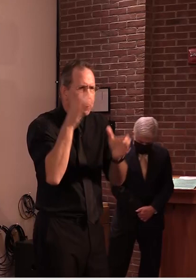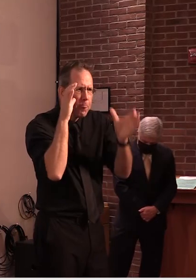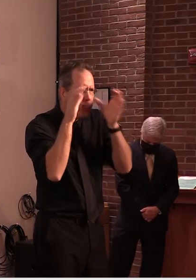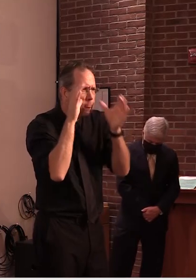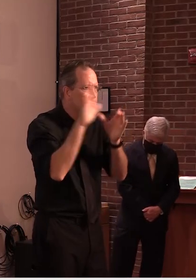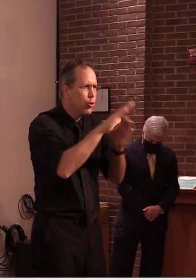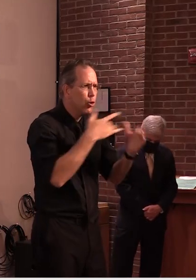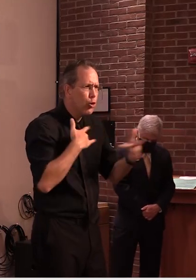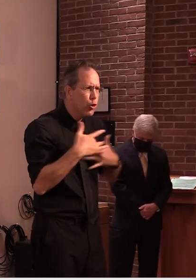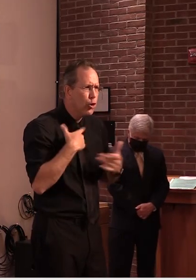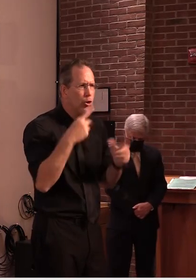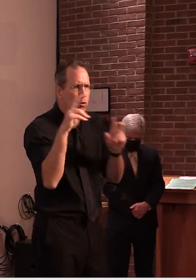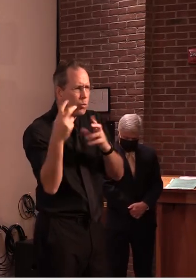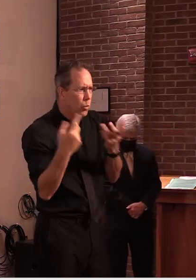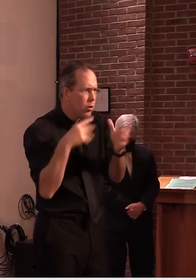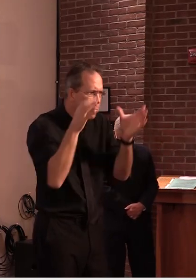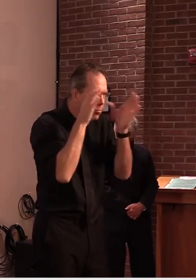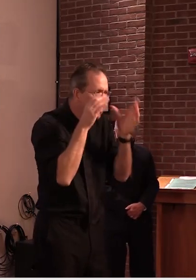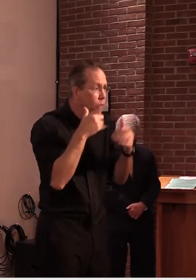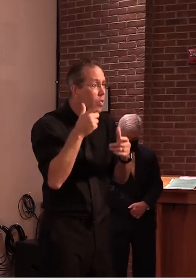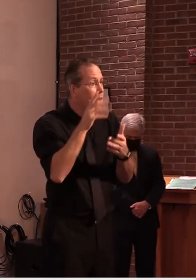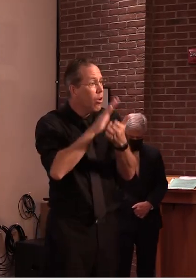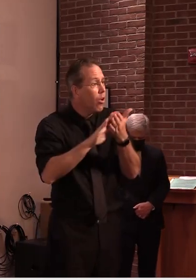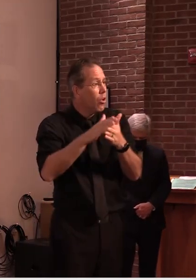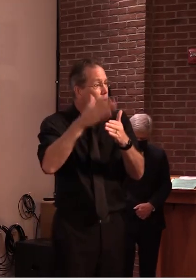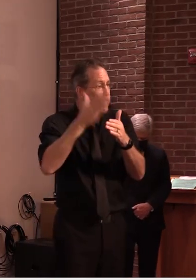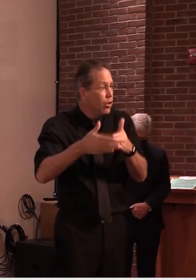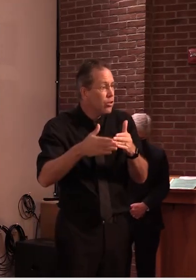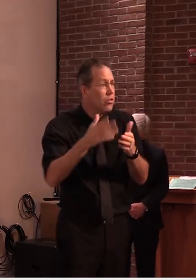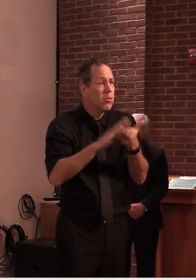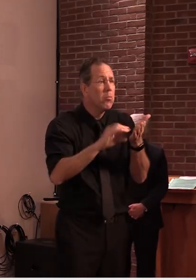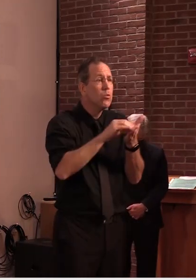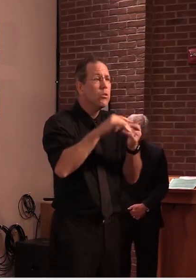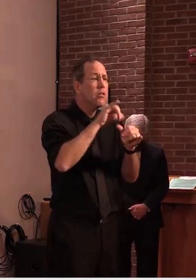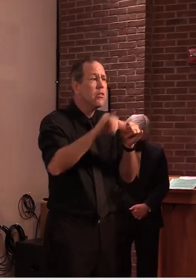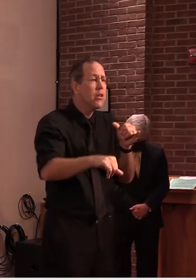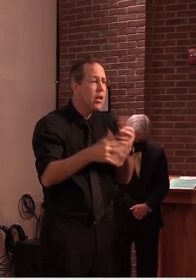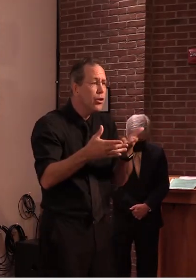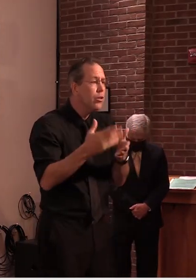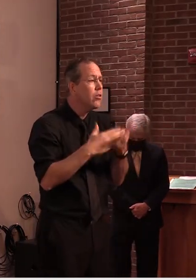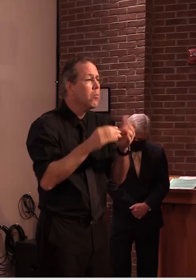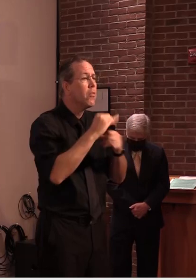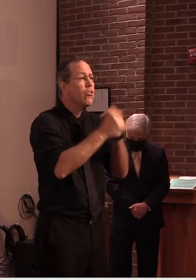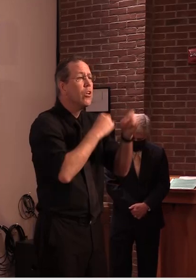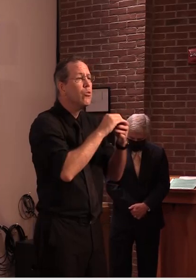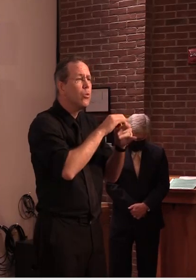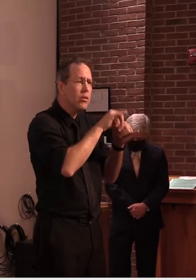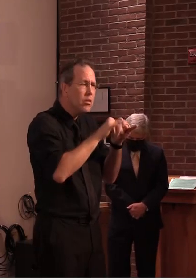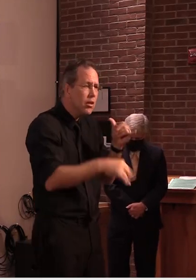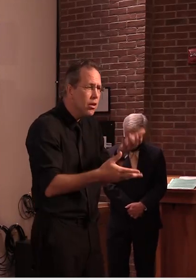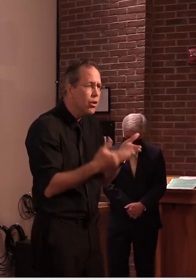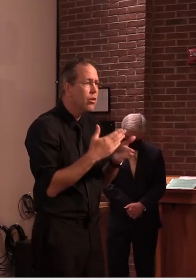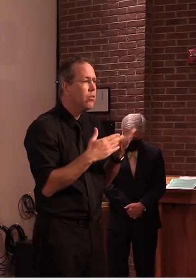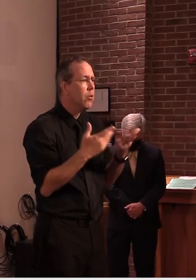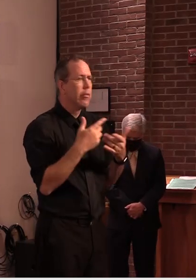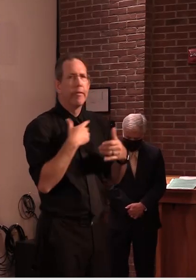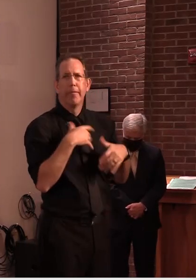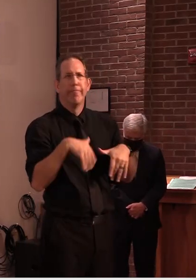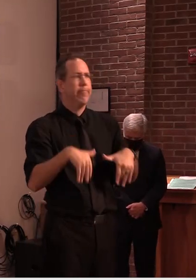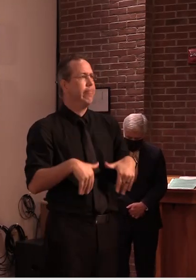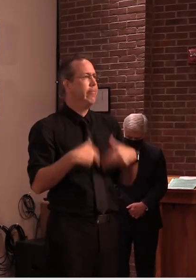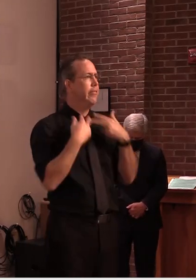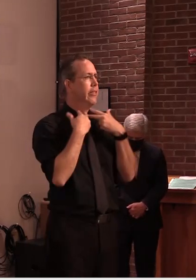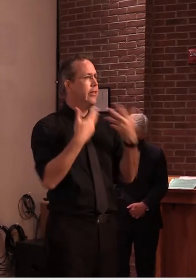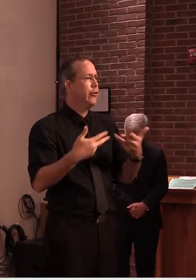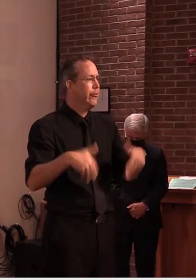schools were closed many of them were international students some were local students who had nowhere else to go and then as